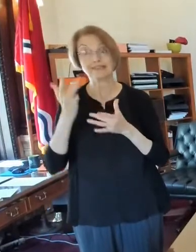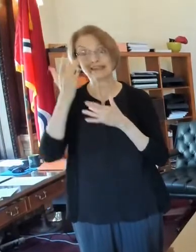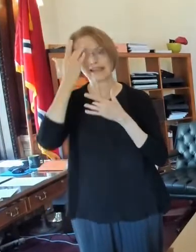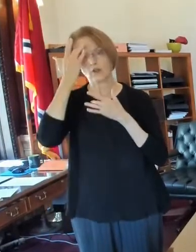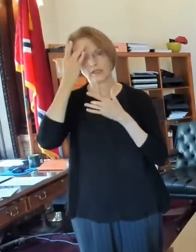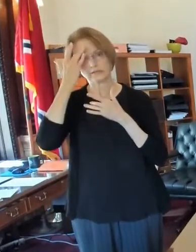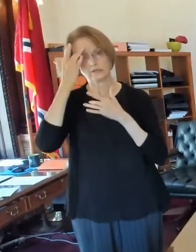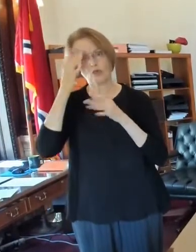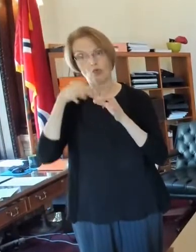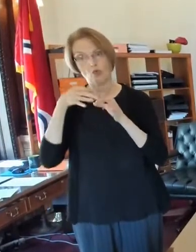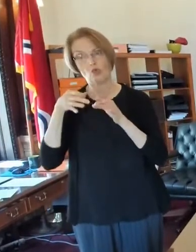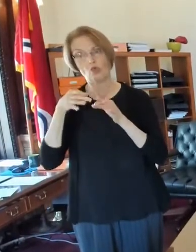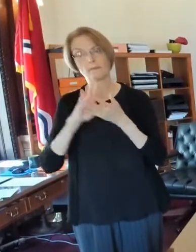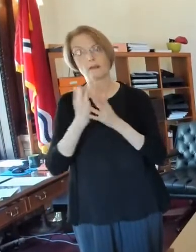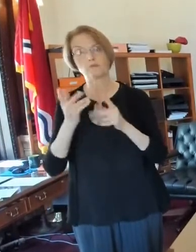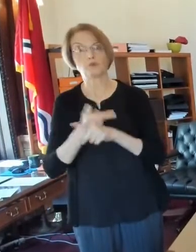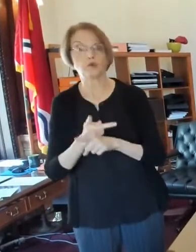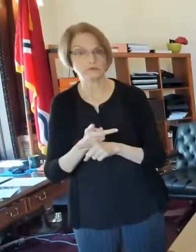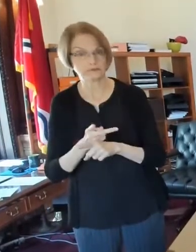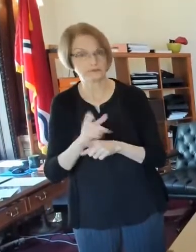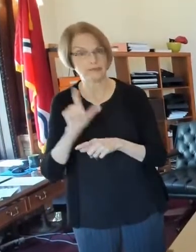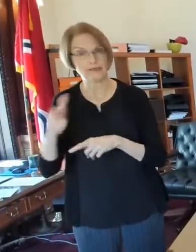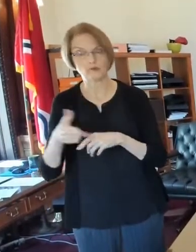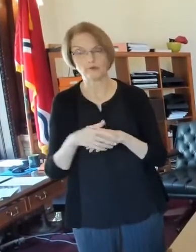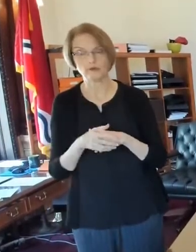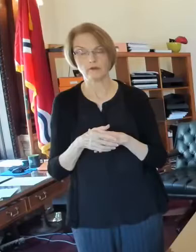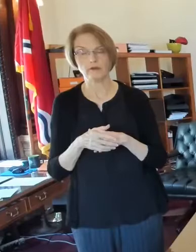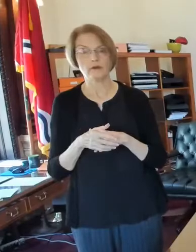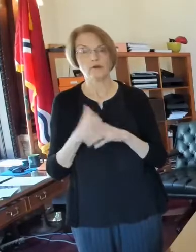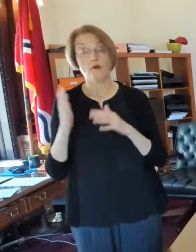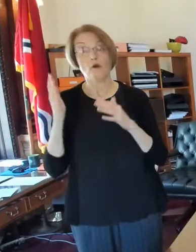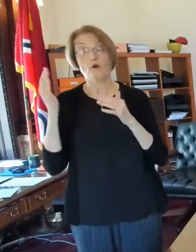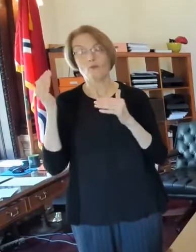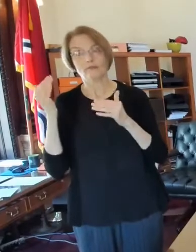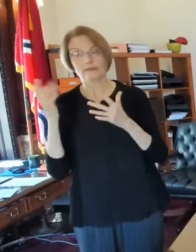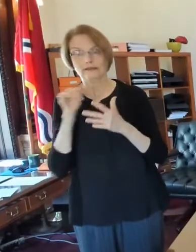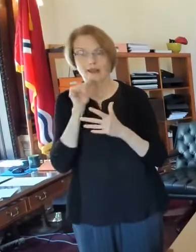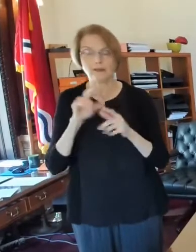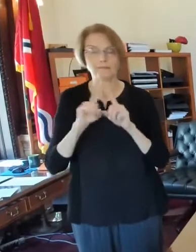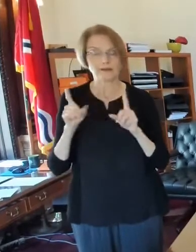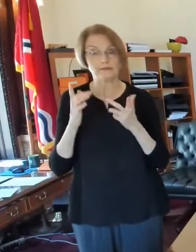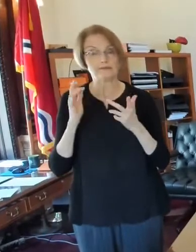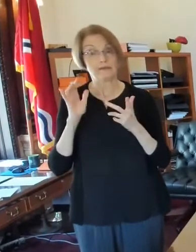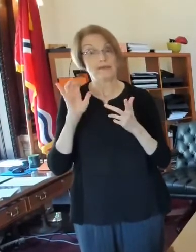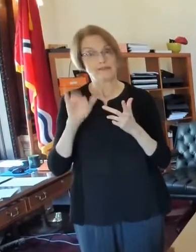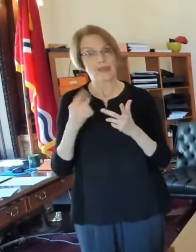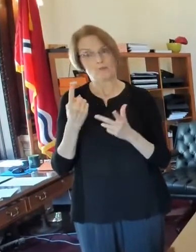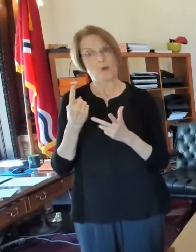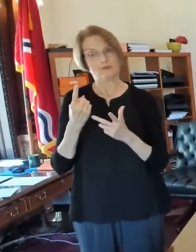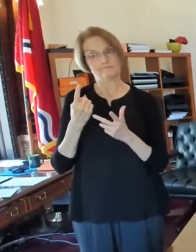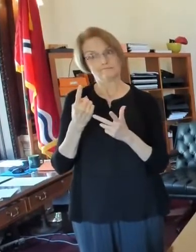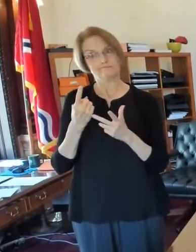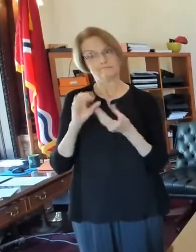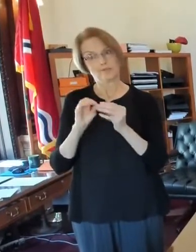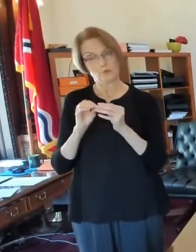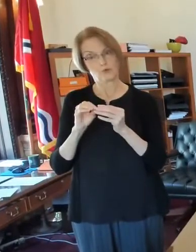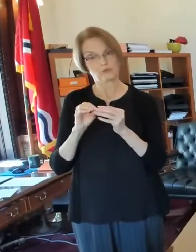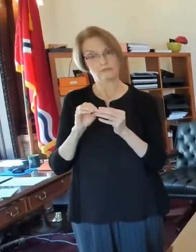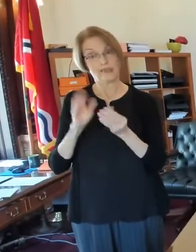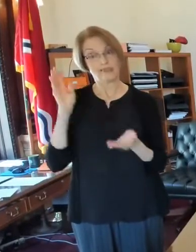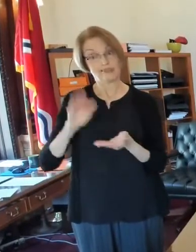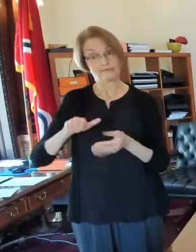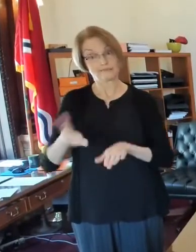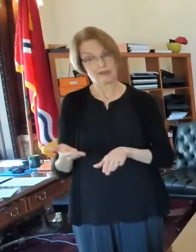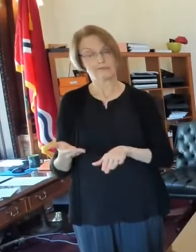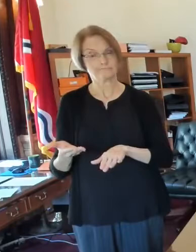that's not the case. And, and, um, so that's one spot of good news on the COVID front. Now, um,